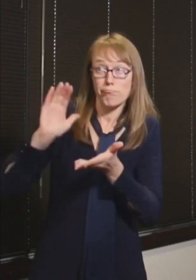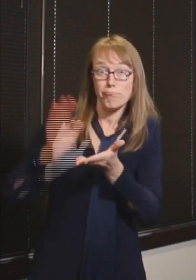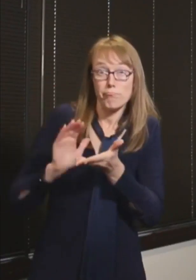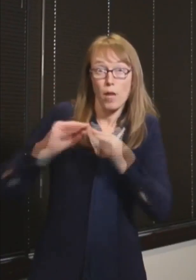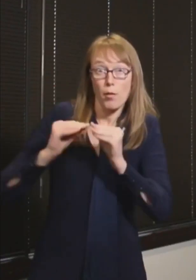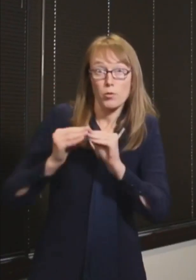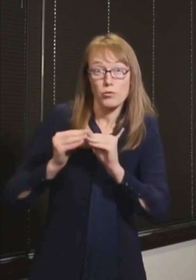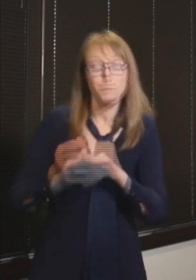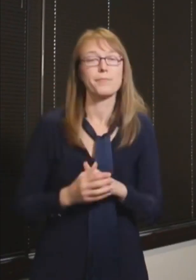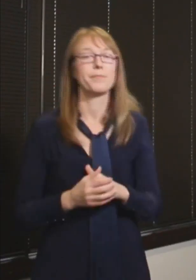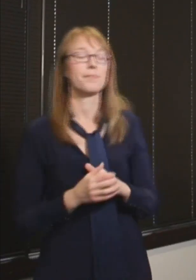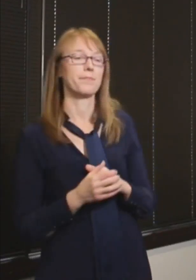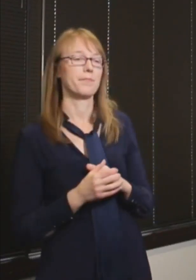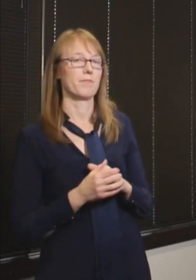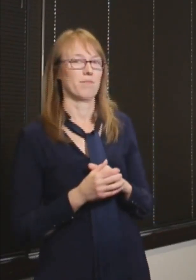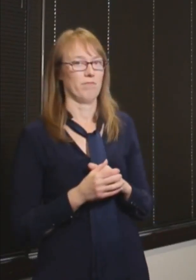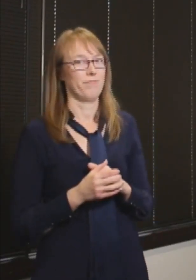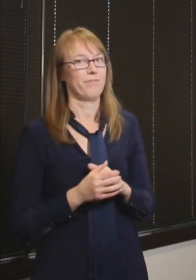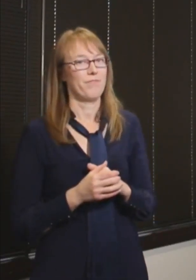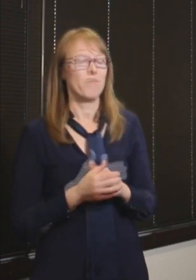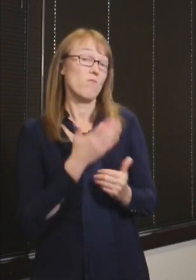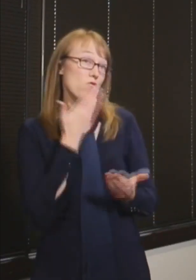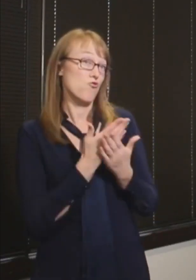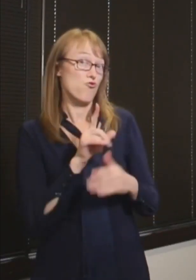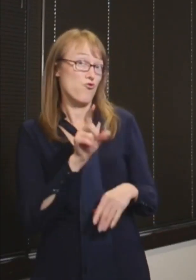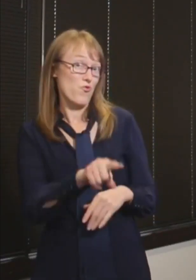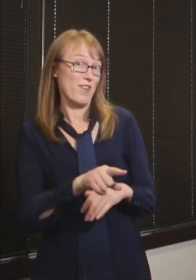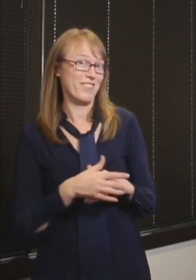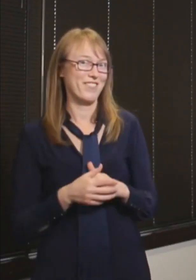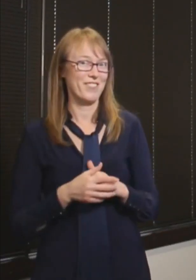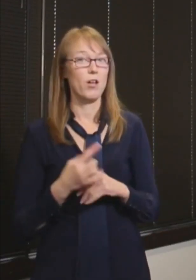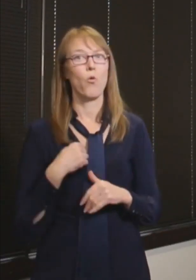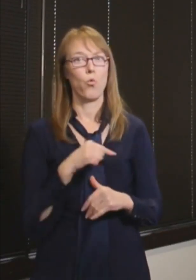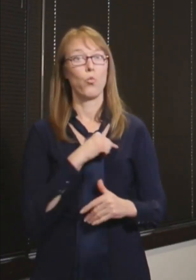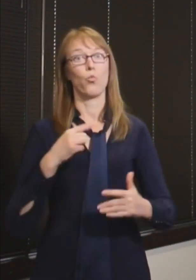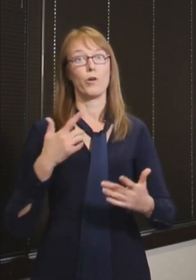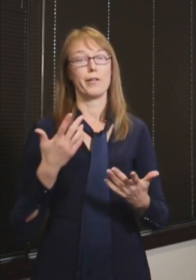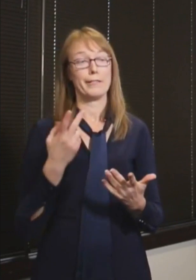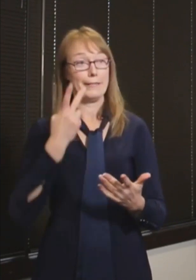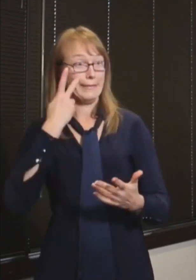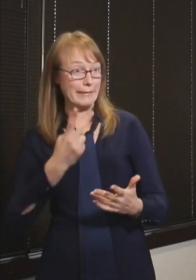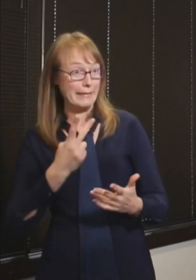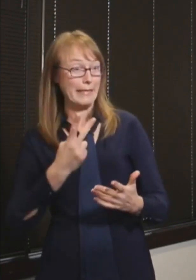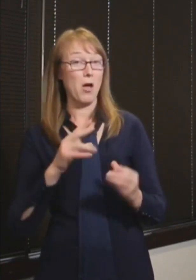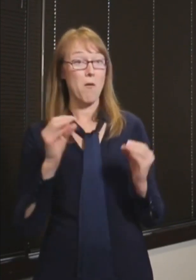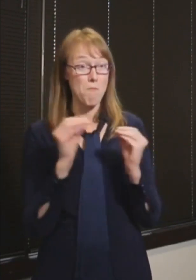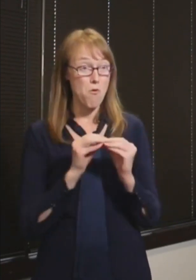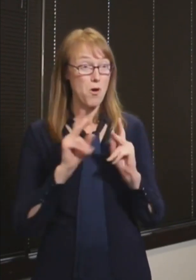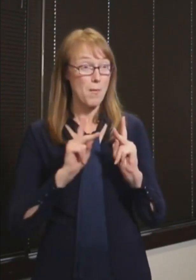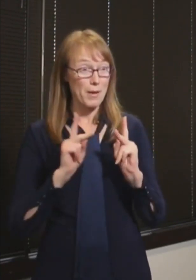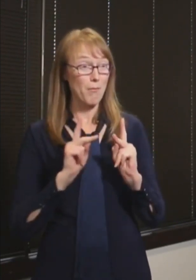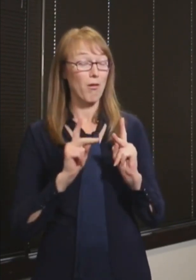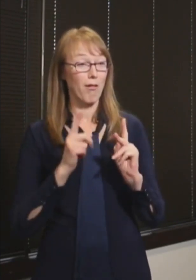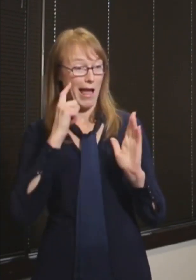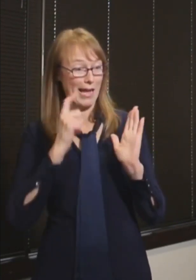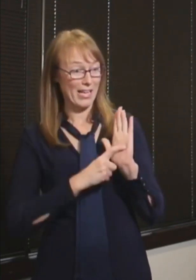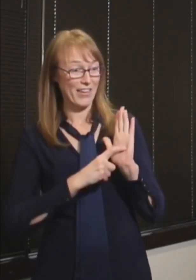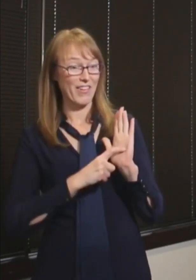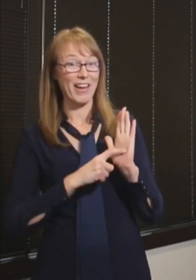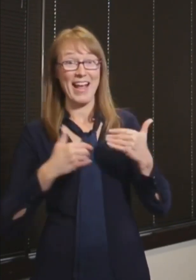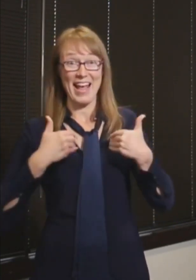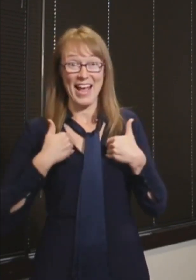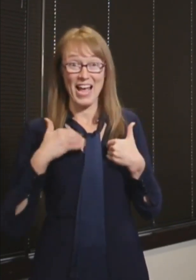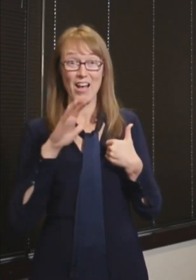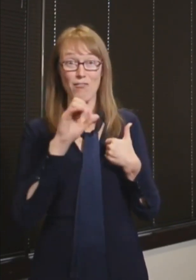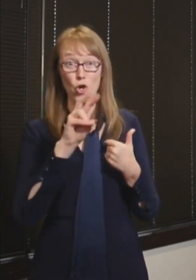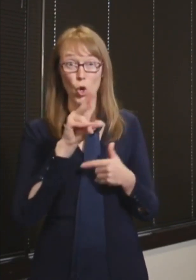We're always concerned when the data is going up, either from cases or from hospitalizations. Where